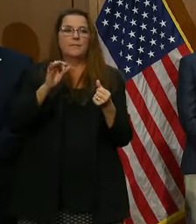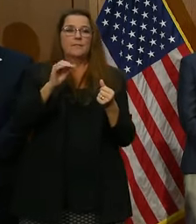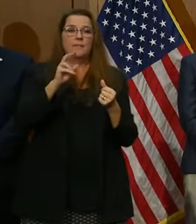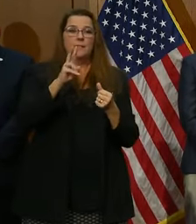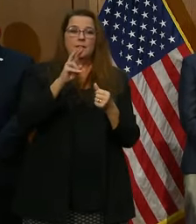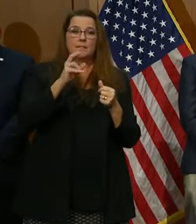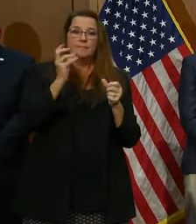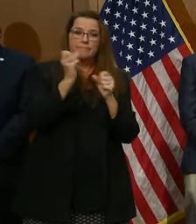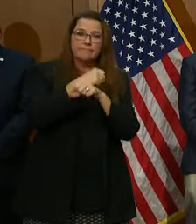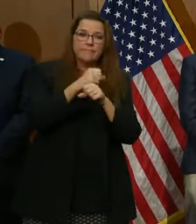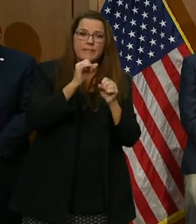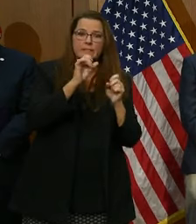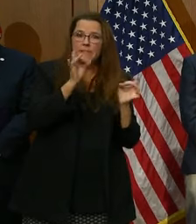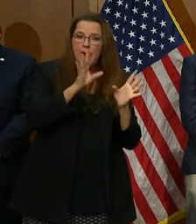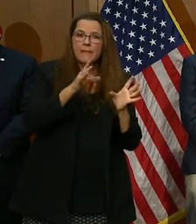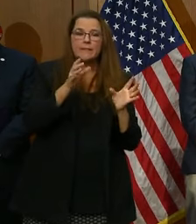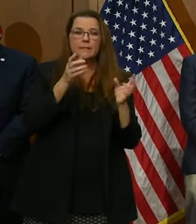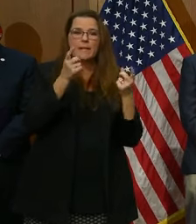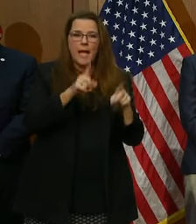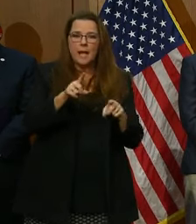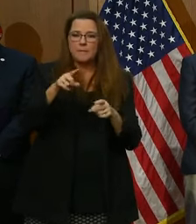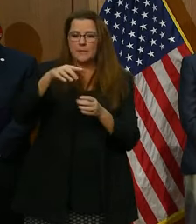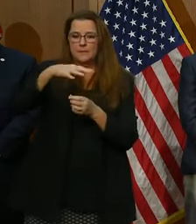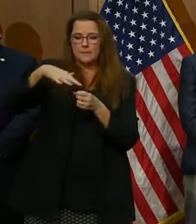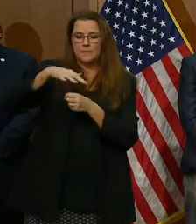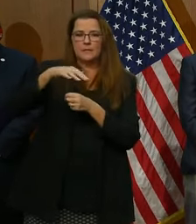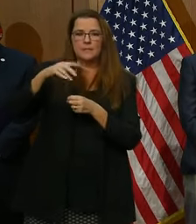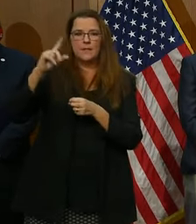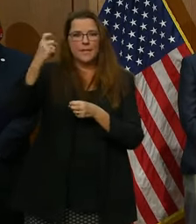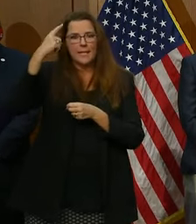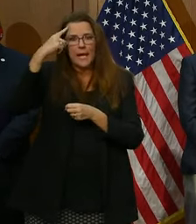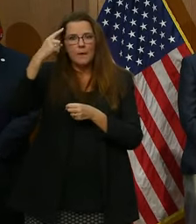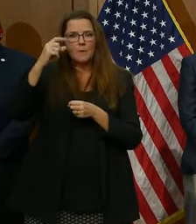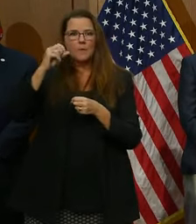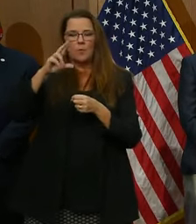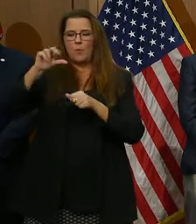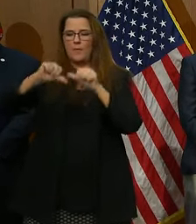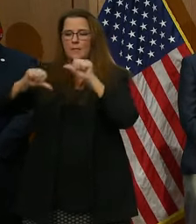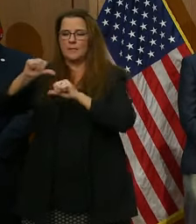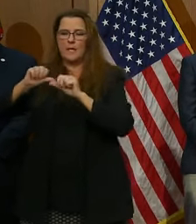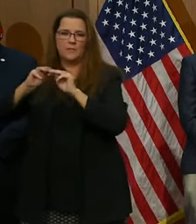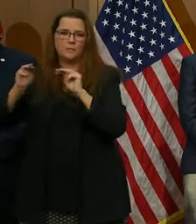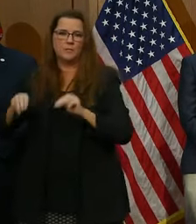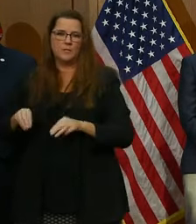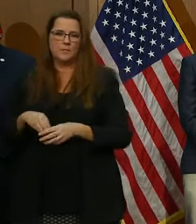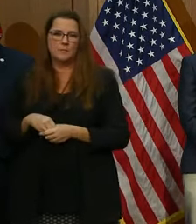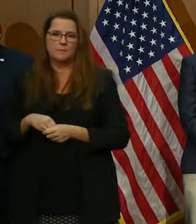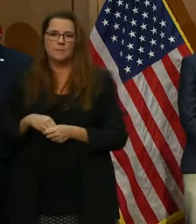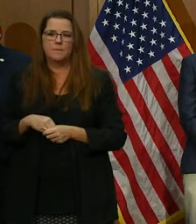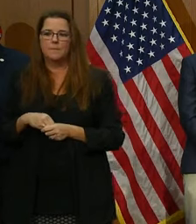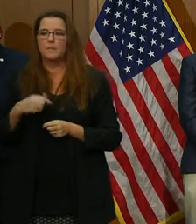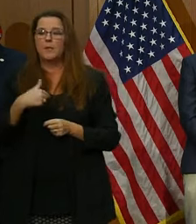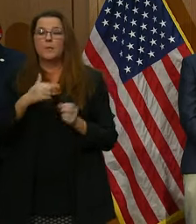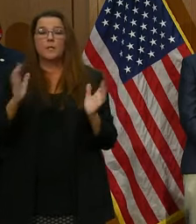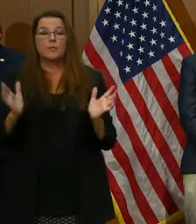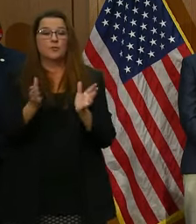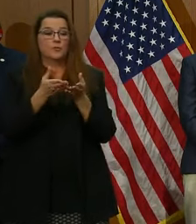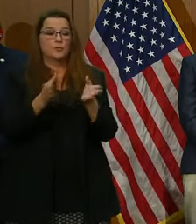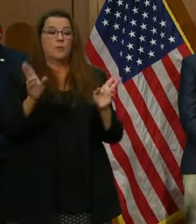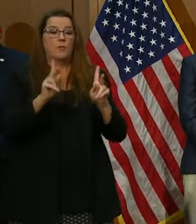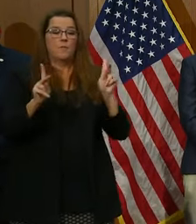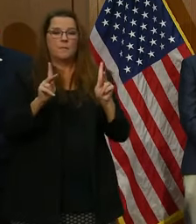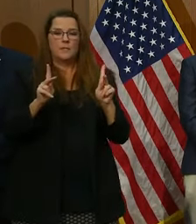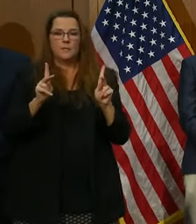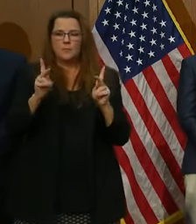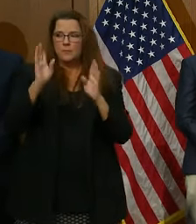around our Capitol or at the Science Museum. We encourage the public to remain vigilant and notify local